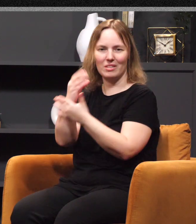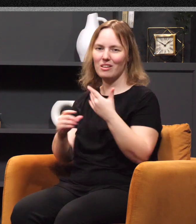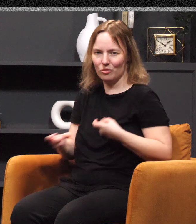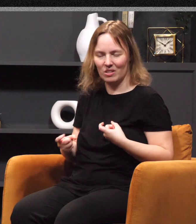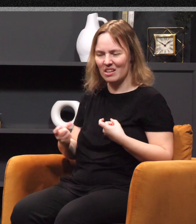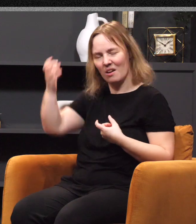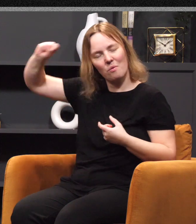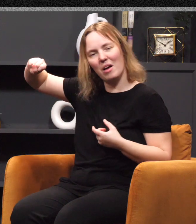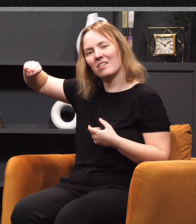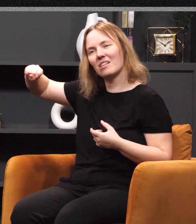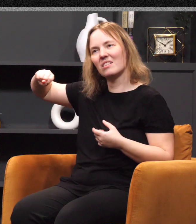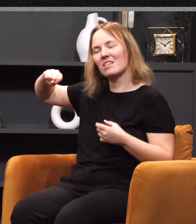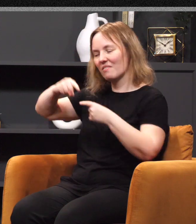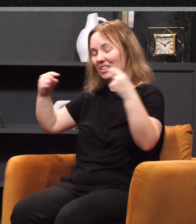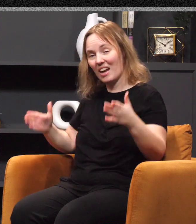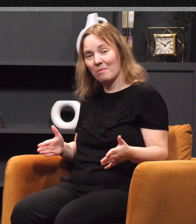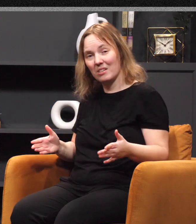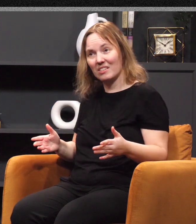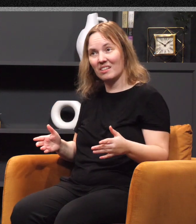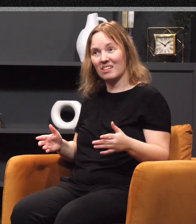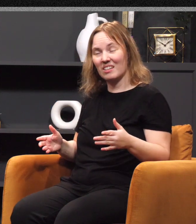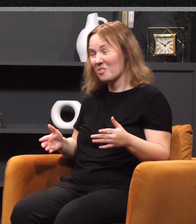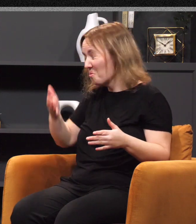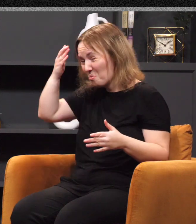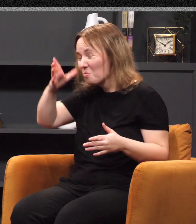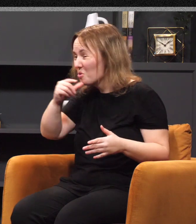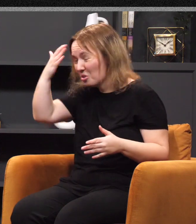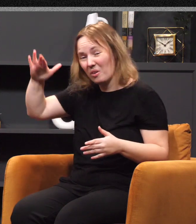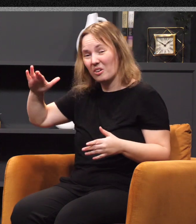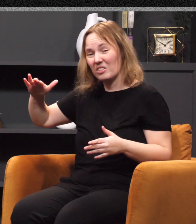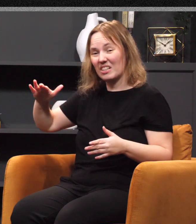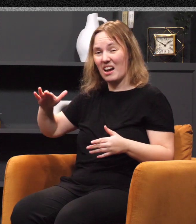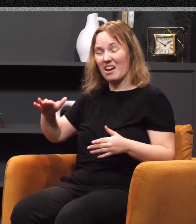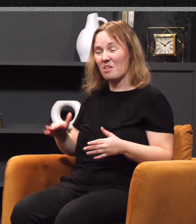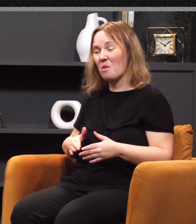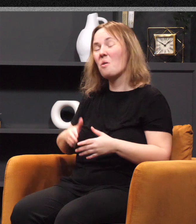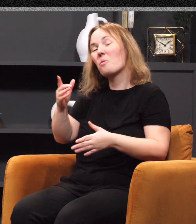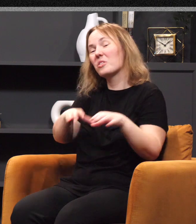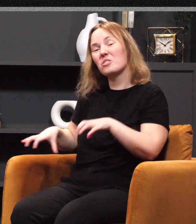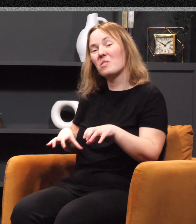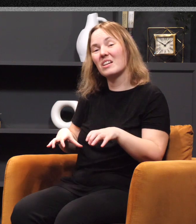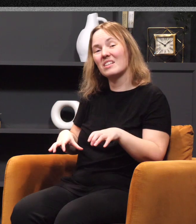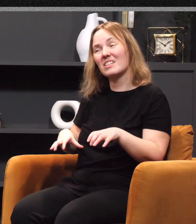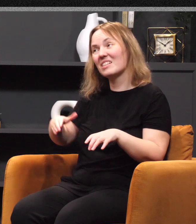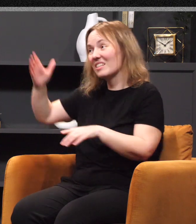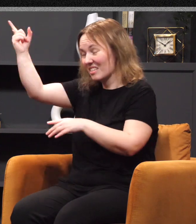lost through rebellion, even my enemies who in their own ignorance don't understand what they're doing. I've come to recover them and to bring them back to the Father.